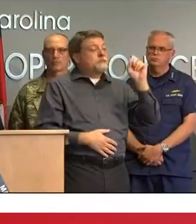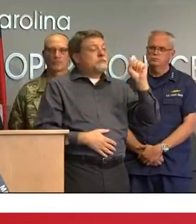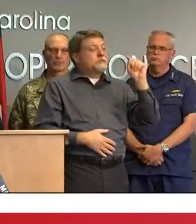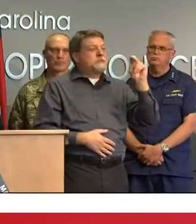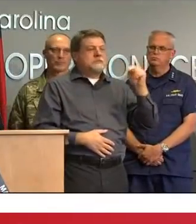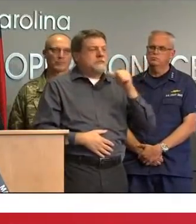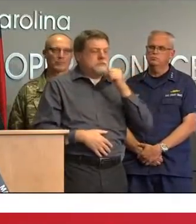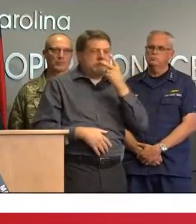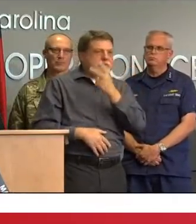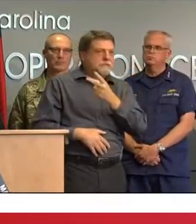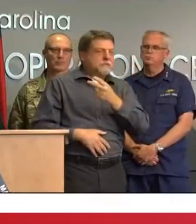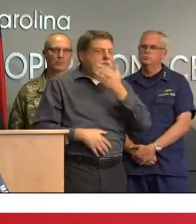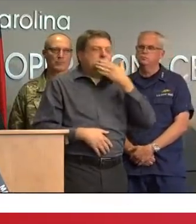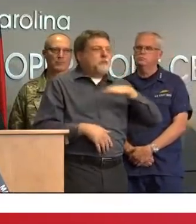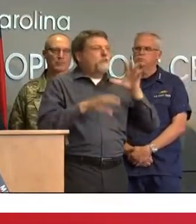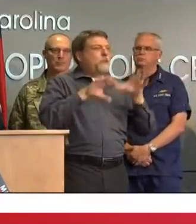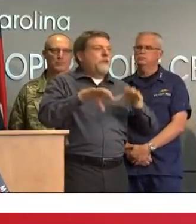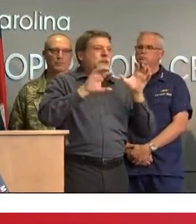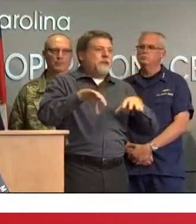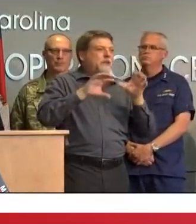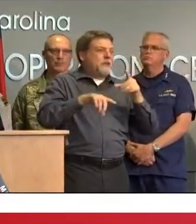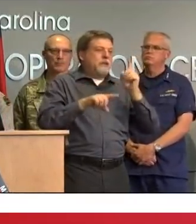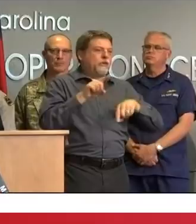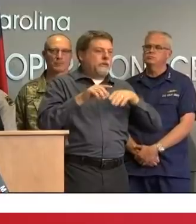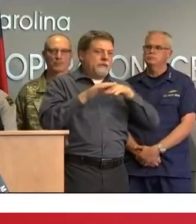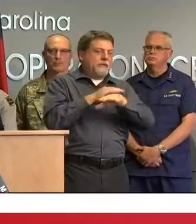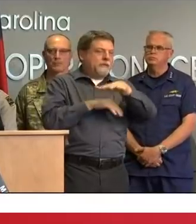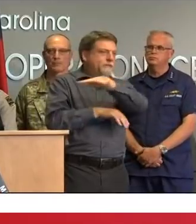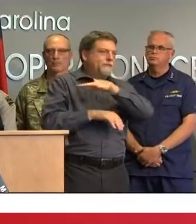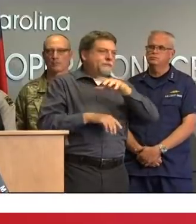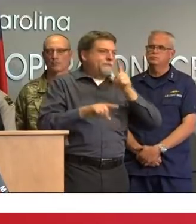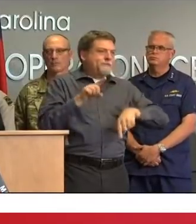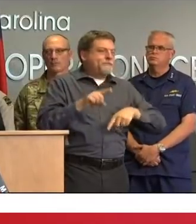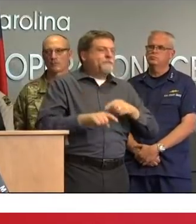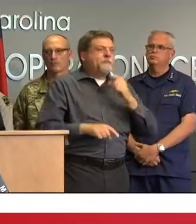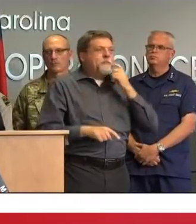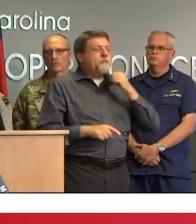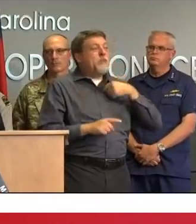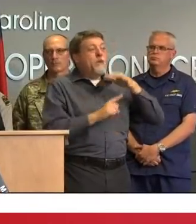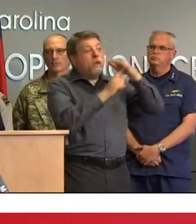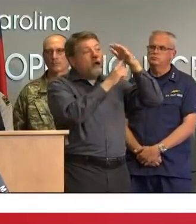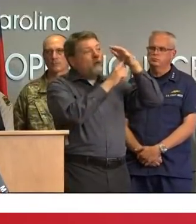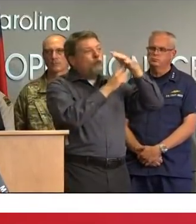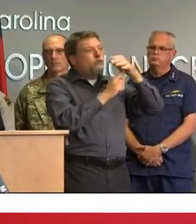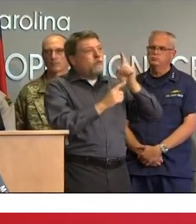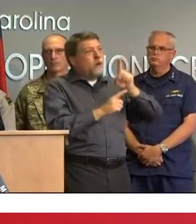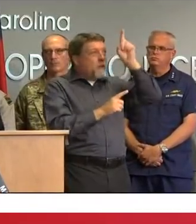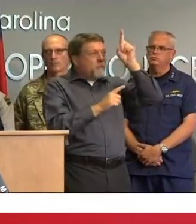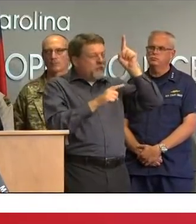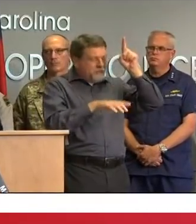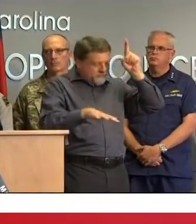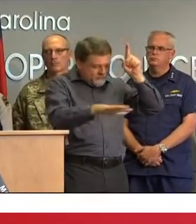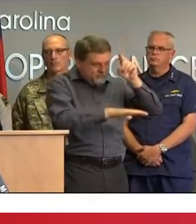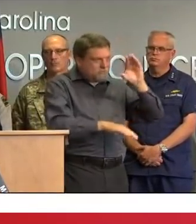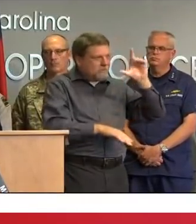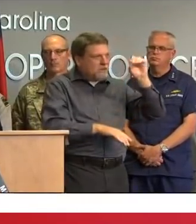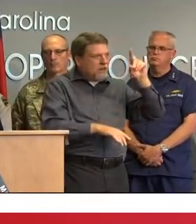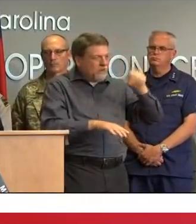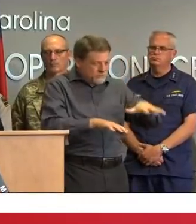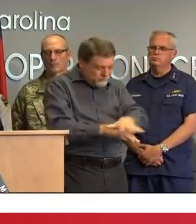areas the rain was just too significant and the ceiling was too low but